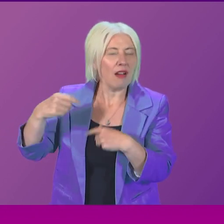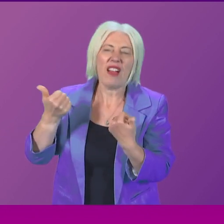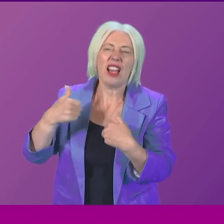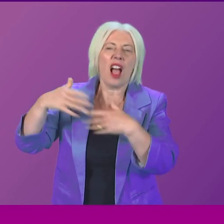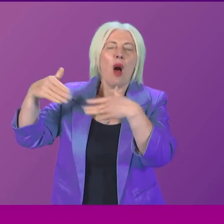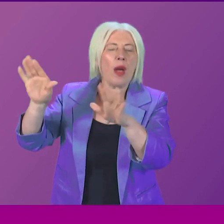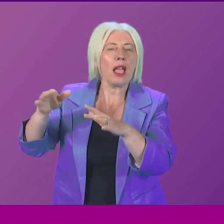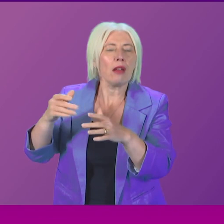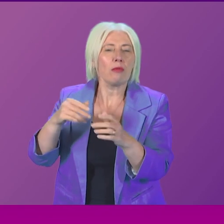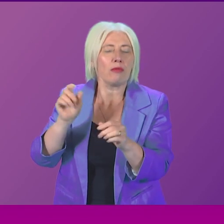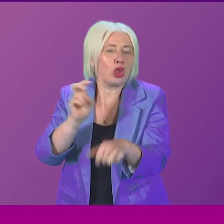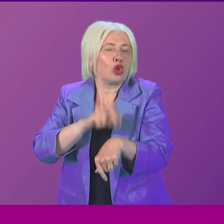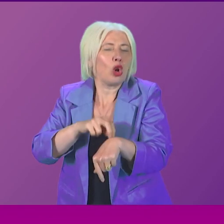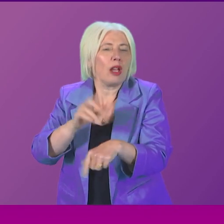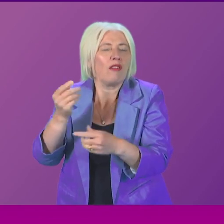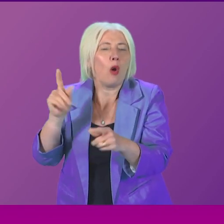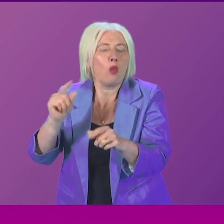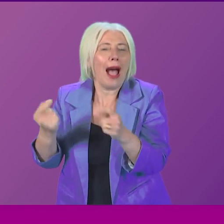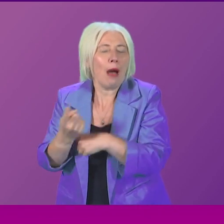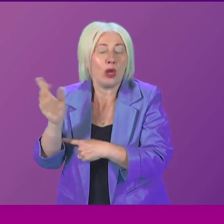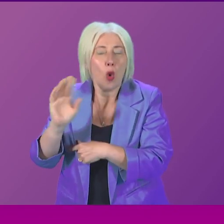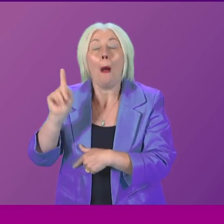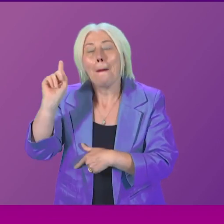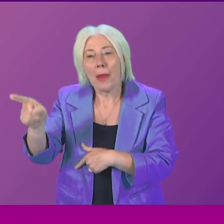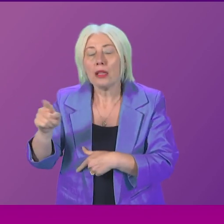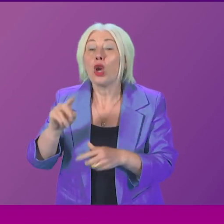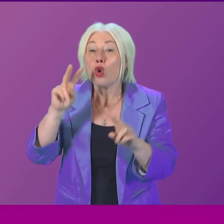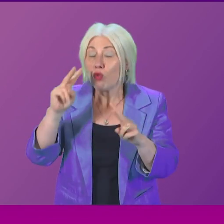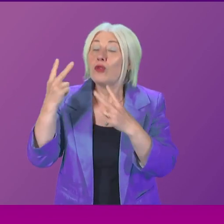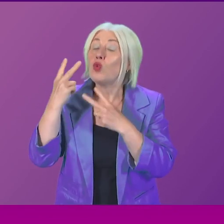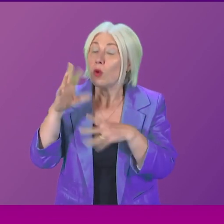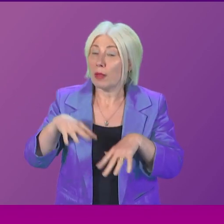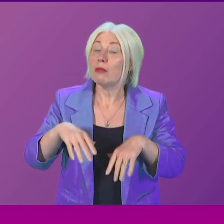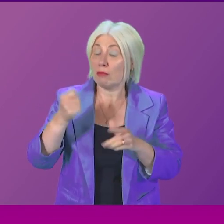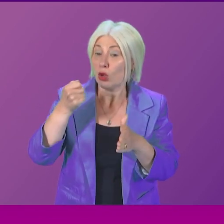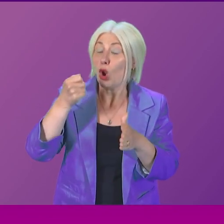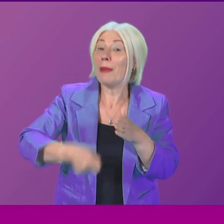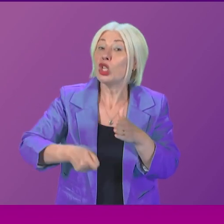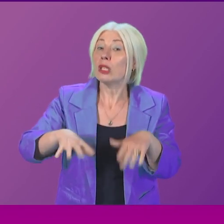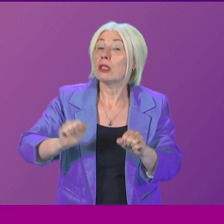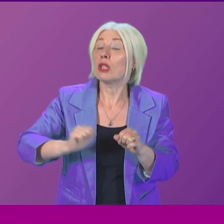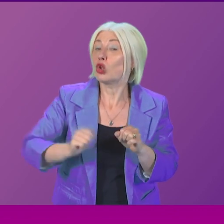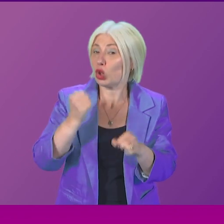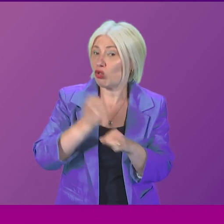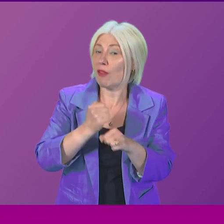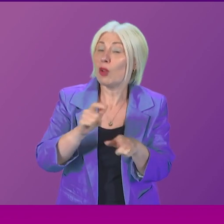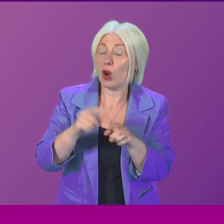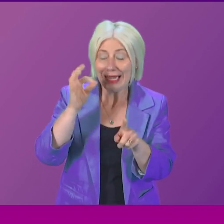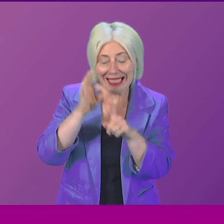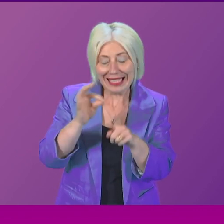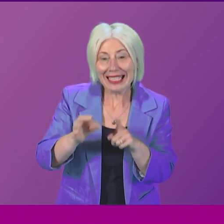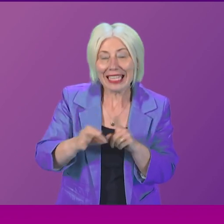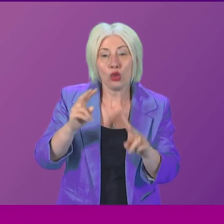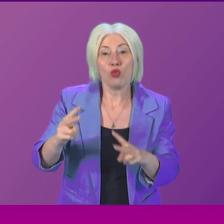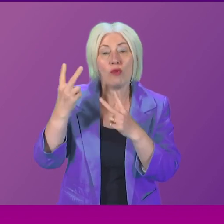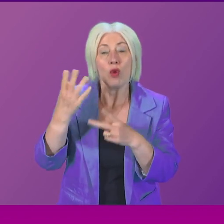responsible for. Douglas Ross will undoubtedly be aware that a review was commissioned by the Scottish Government, including detailed reviews of